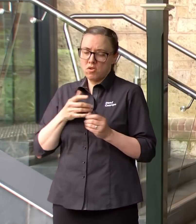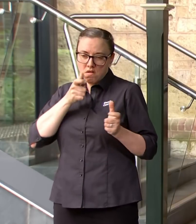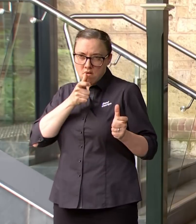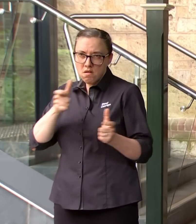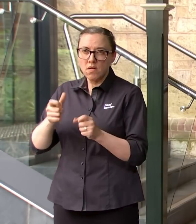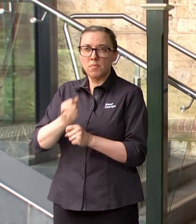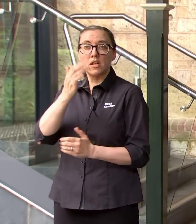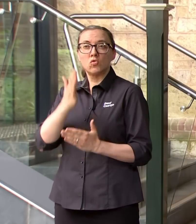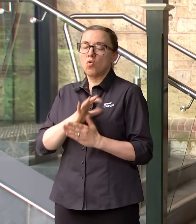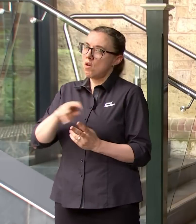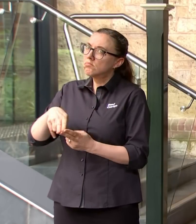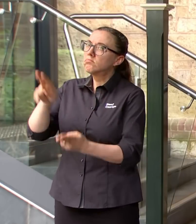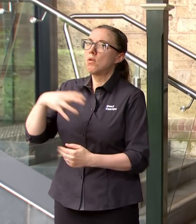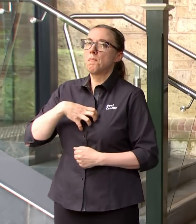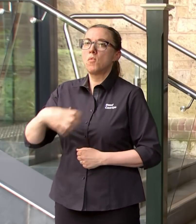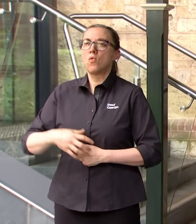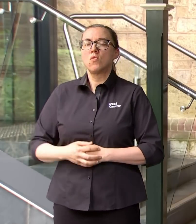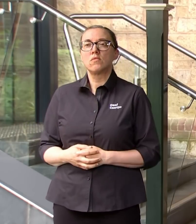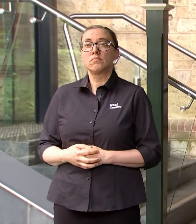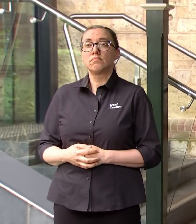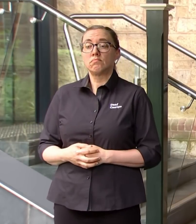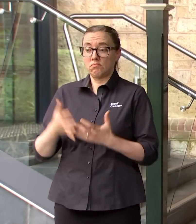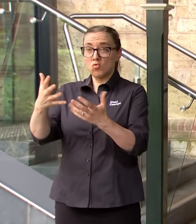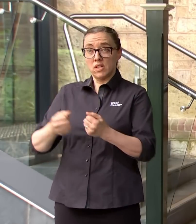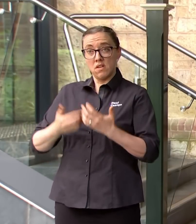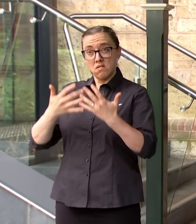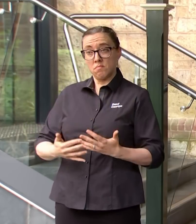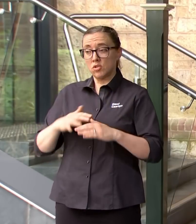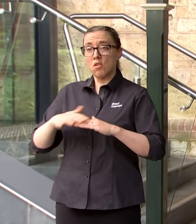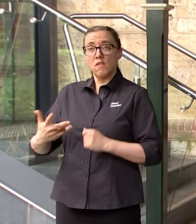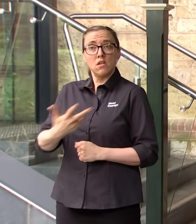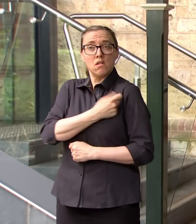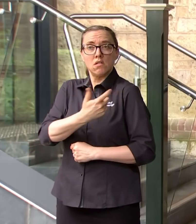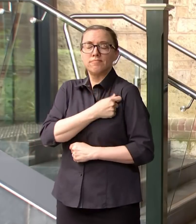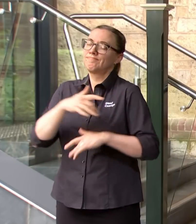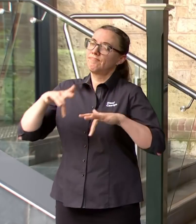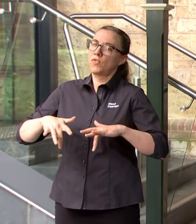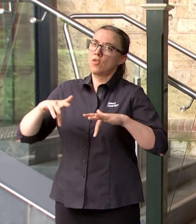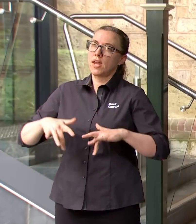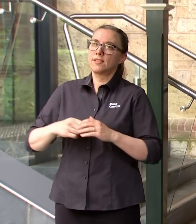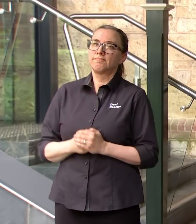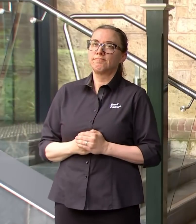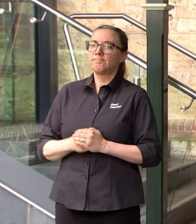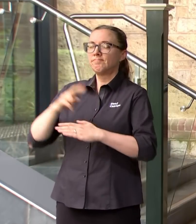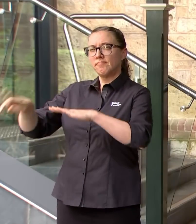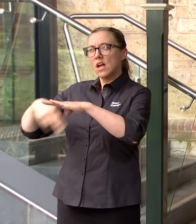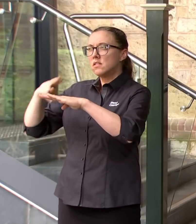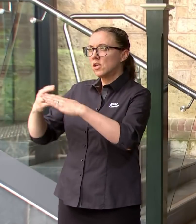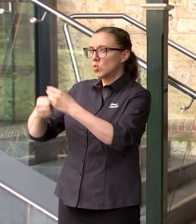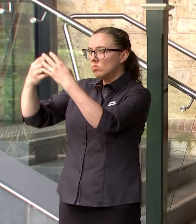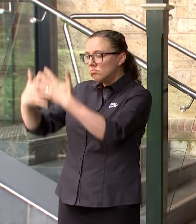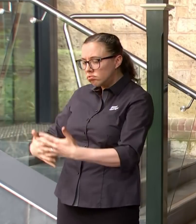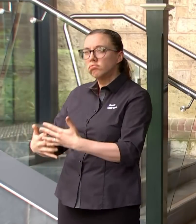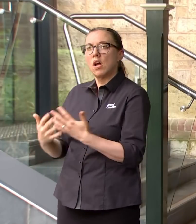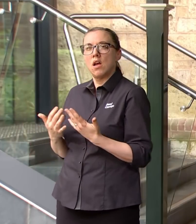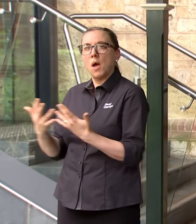Unfortunately the vaccination statistics haven't come through for the day yet. They're being extracted from the Australian Immunisation Register so we'll get that